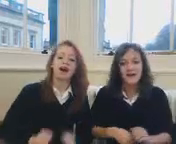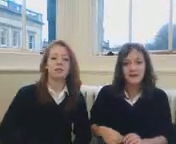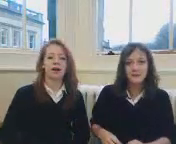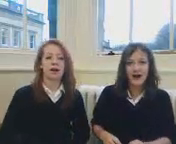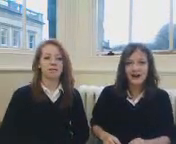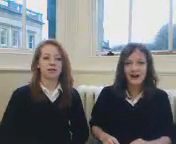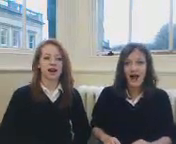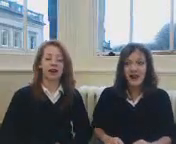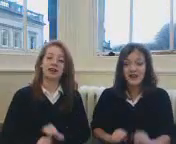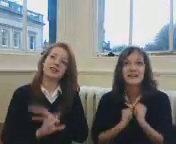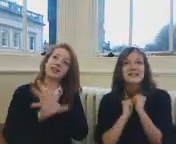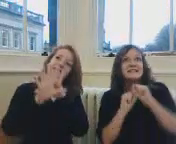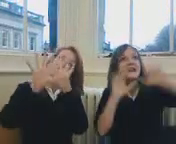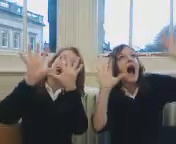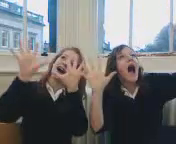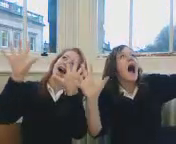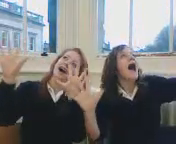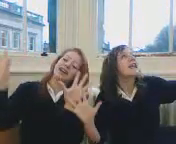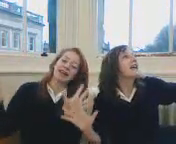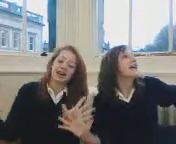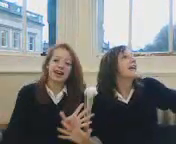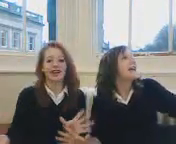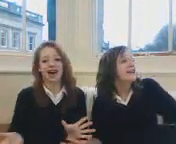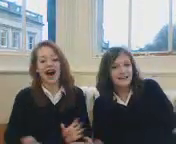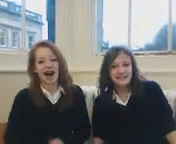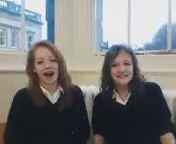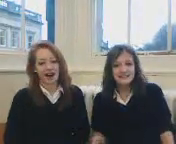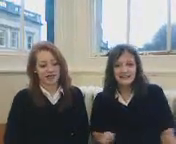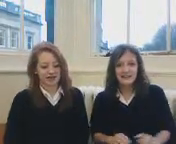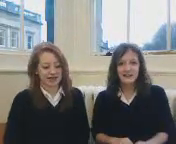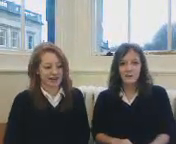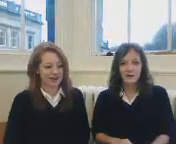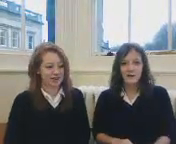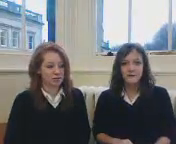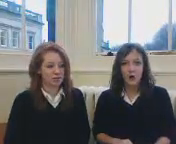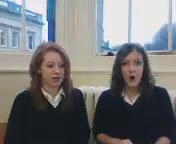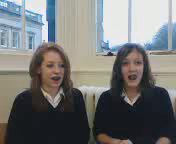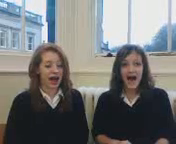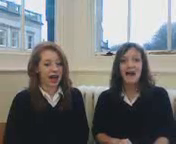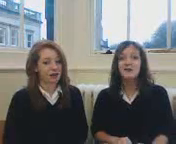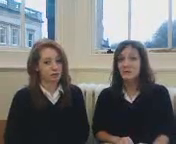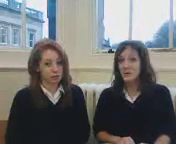my color shining, I knew,